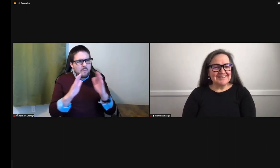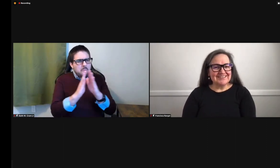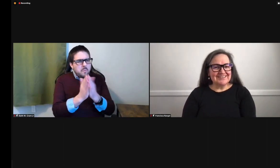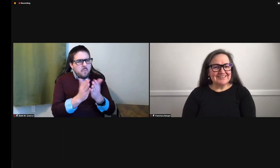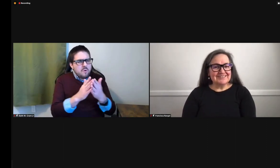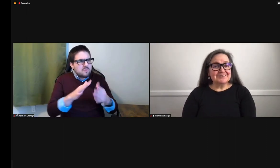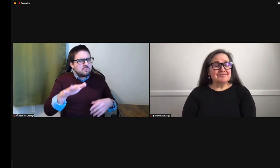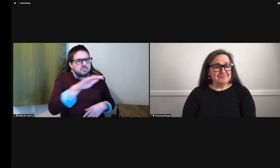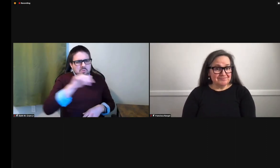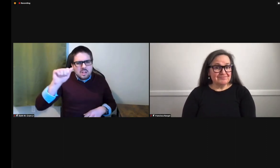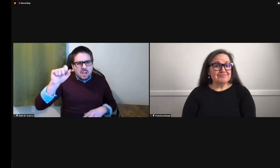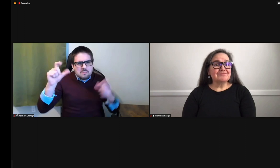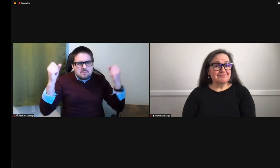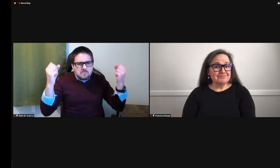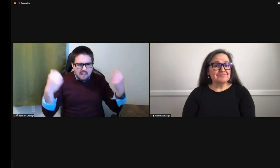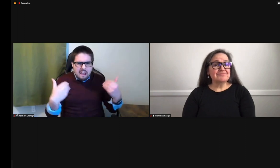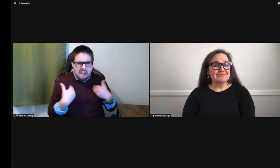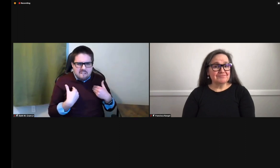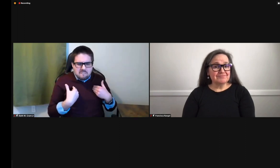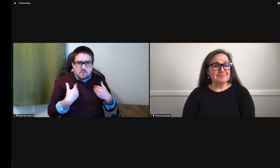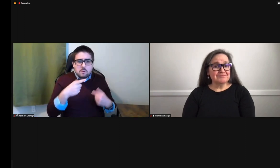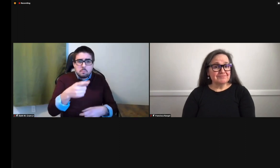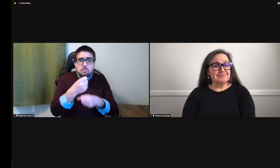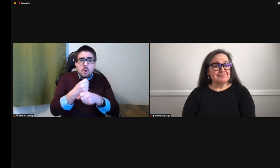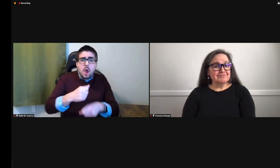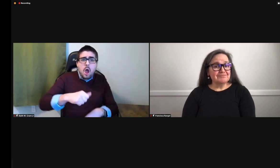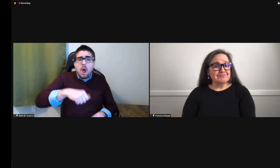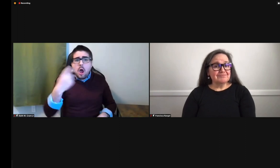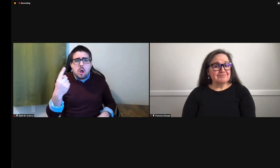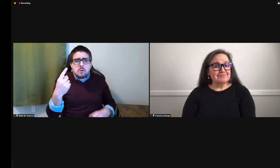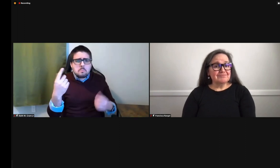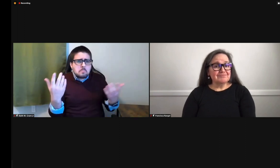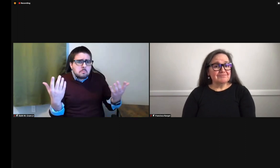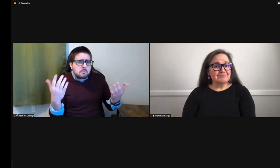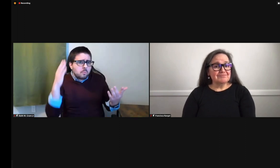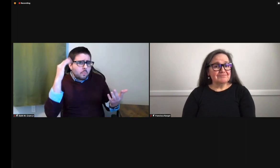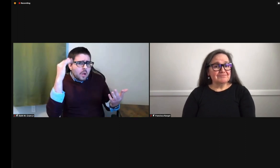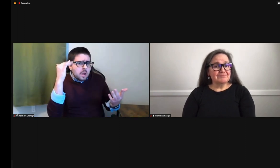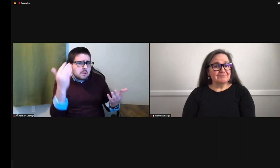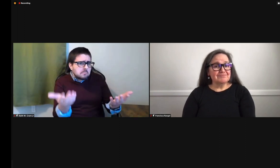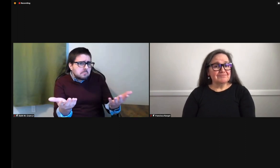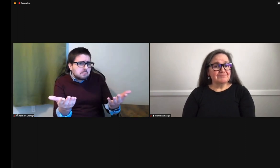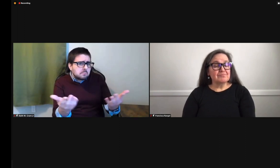Wow. You know, there are so many storybooks in ASL out there now. Why make another one?